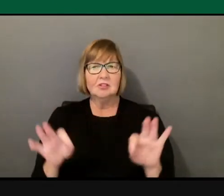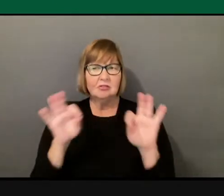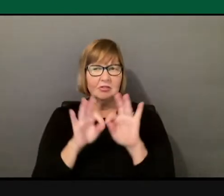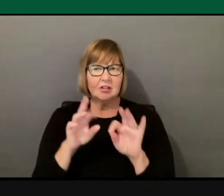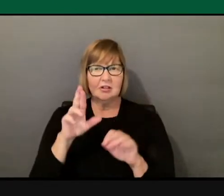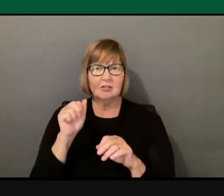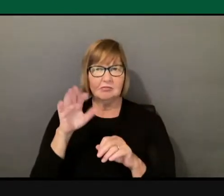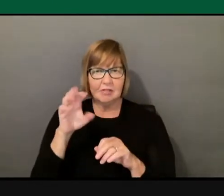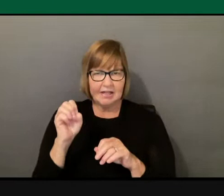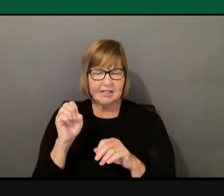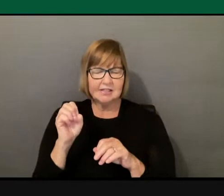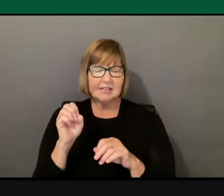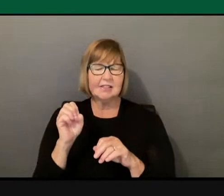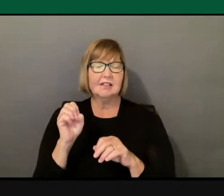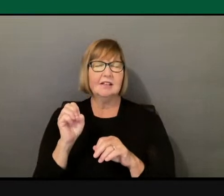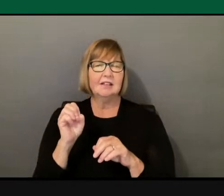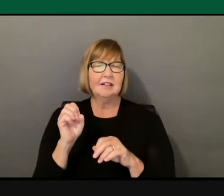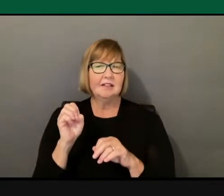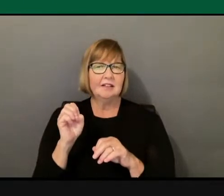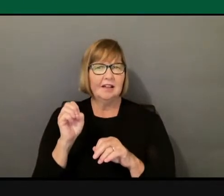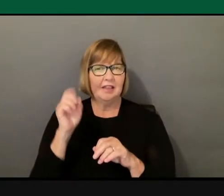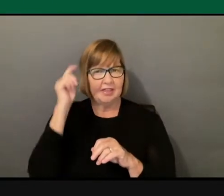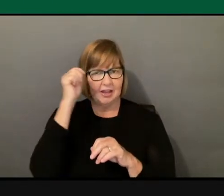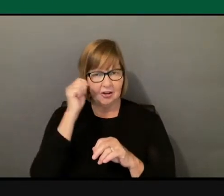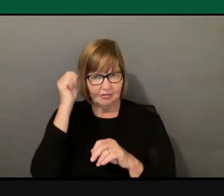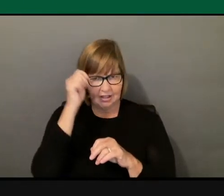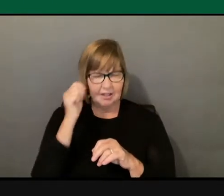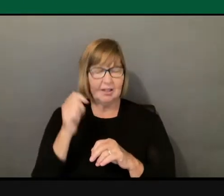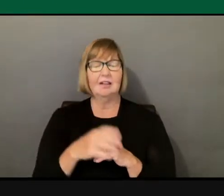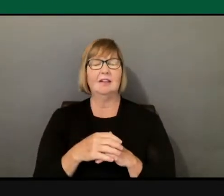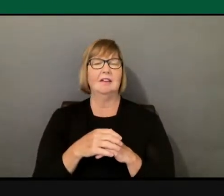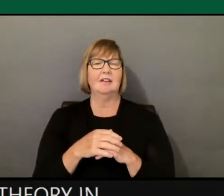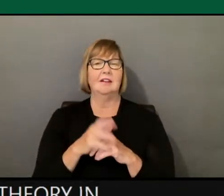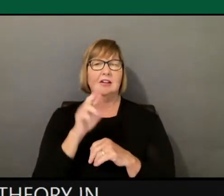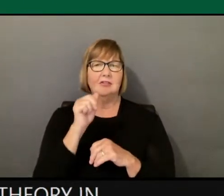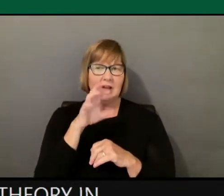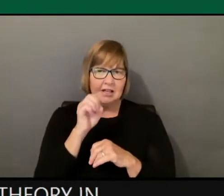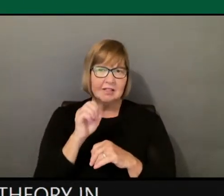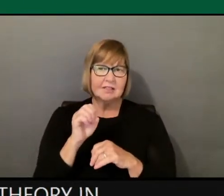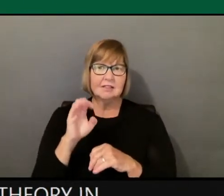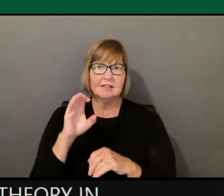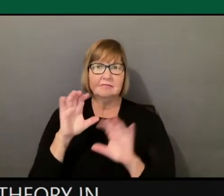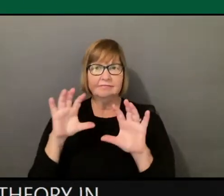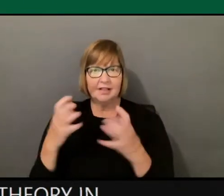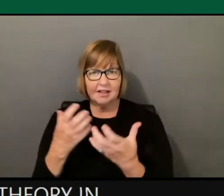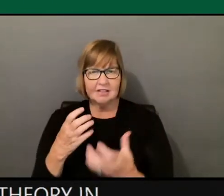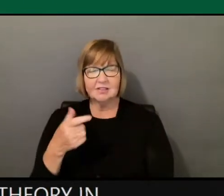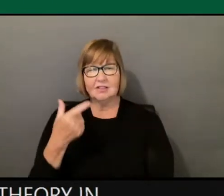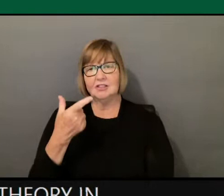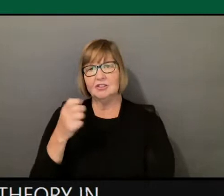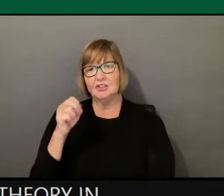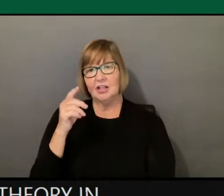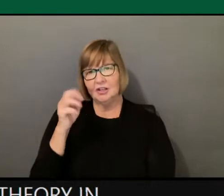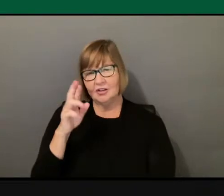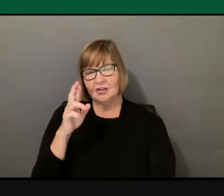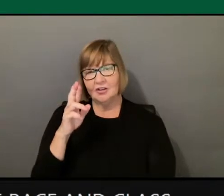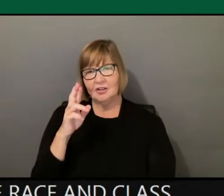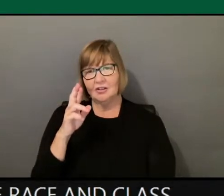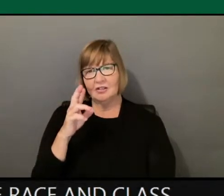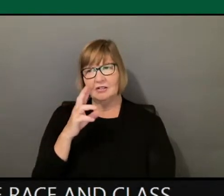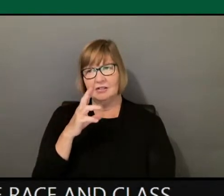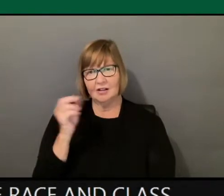education that acknowledges issues of race, class, and gender, right? And acknowledges the racism,